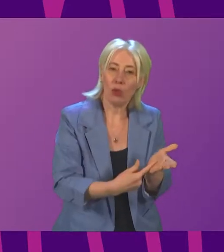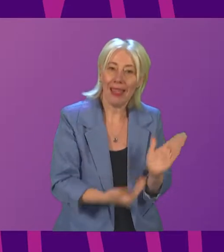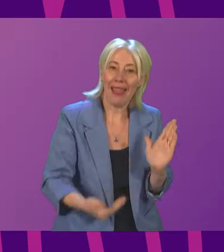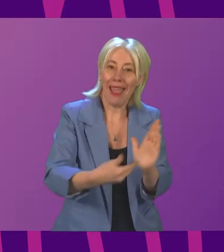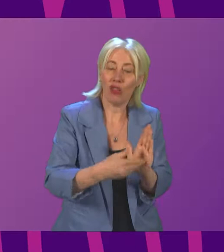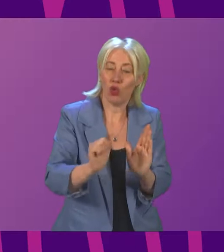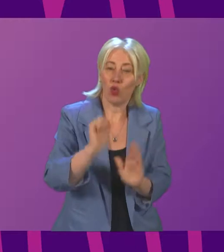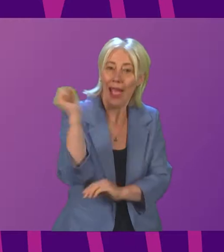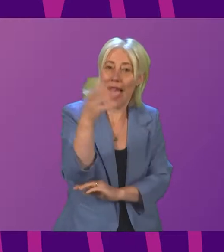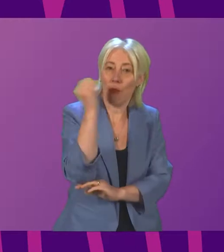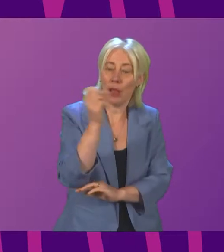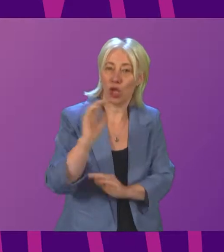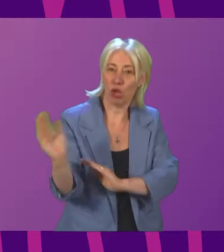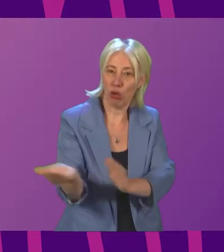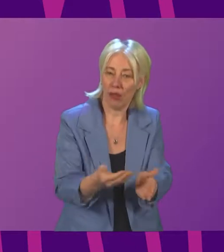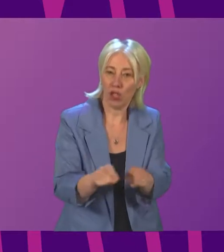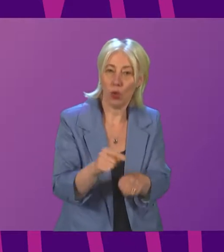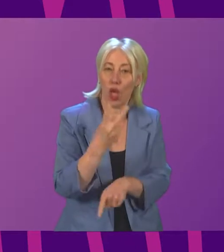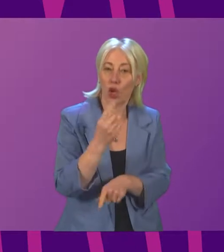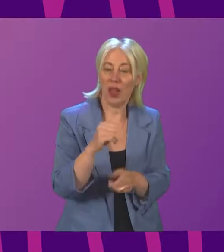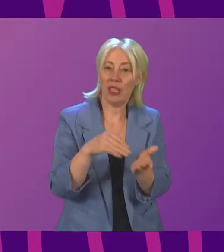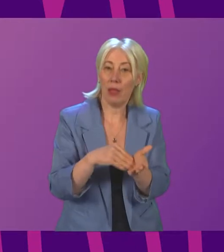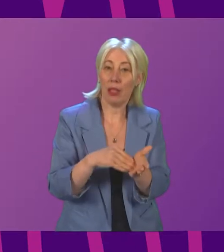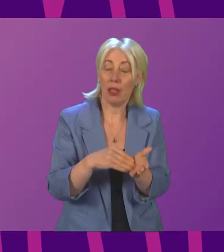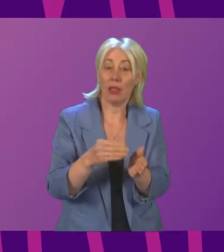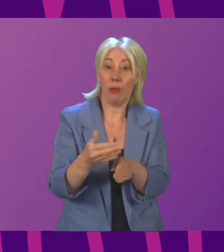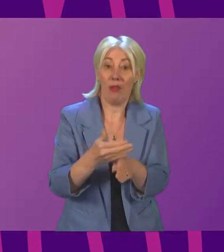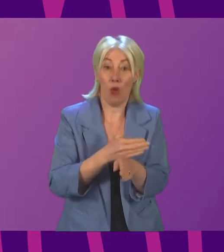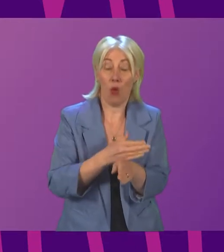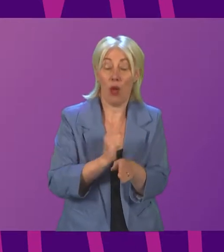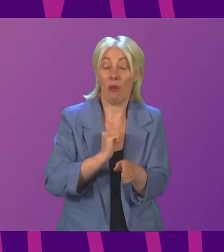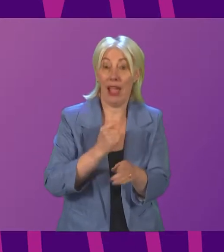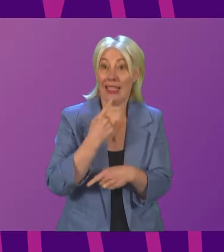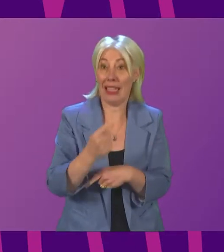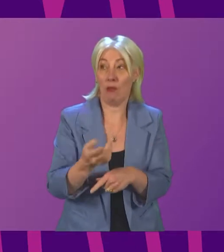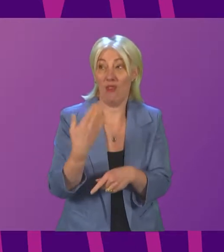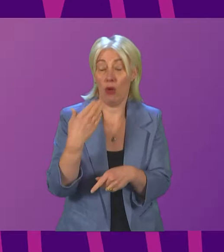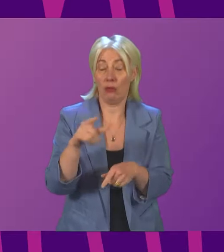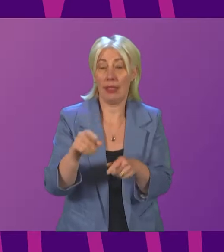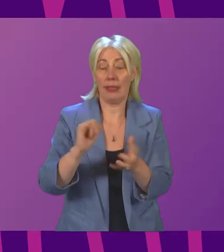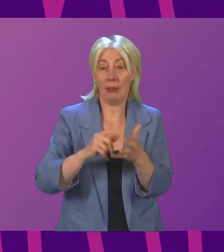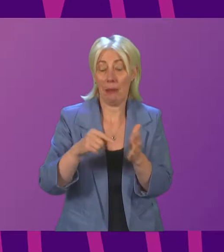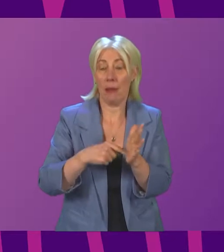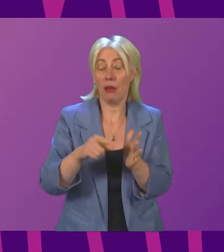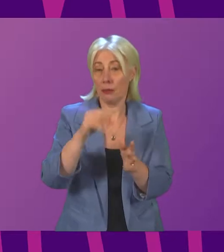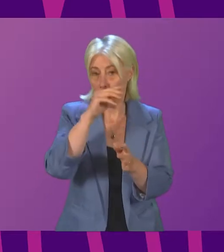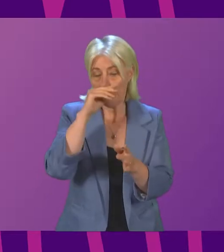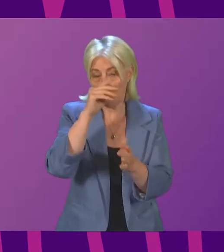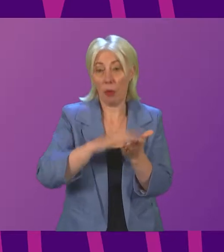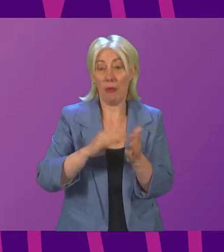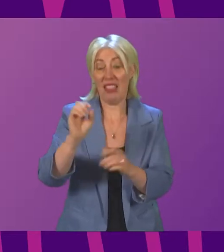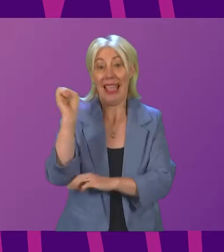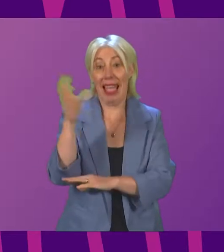Scottish Ambulance Service. In fact, £20 million before the announcement I made in September, taking the additional resource for the Scottish Ambulance Service to